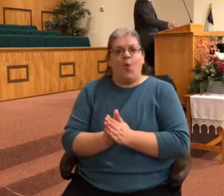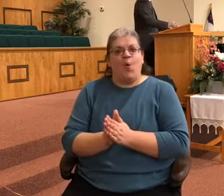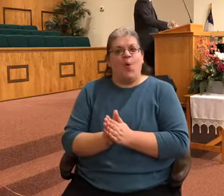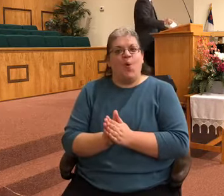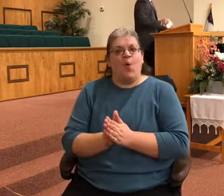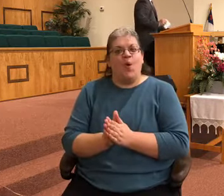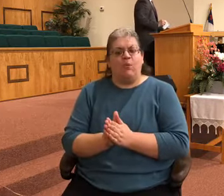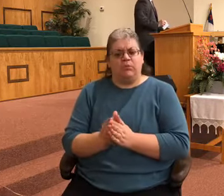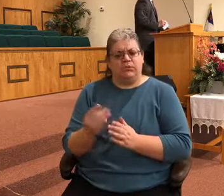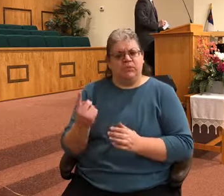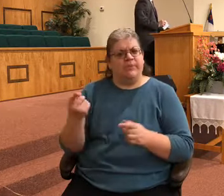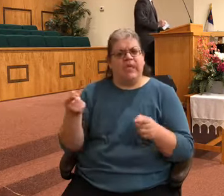They stayed.